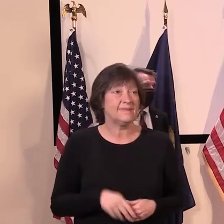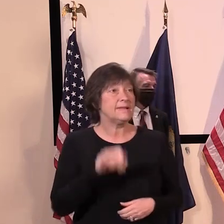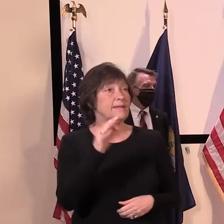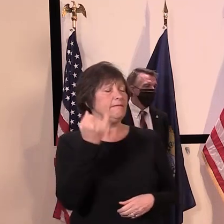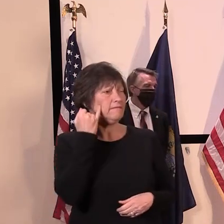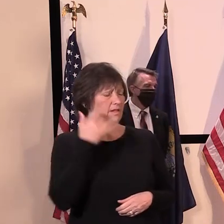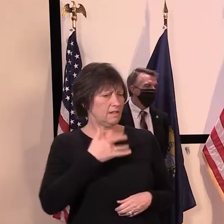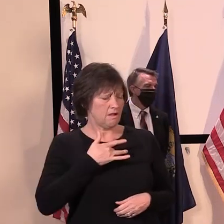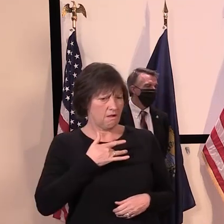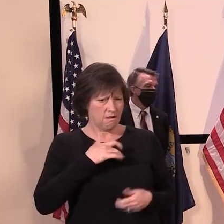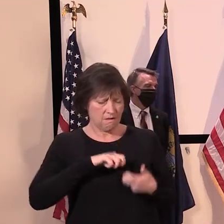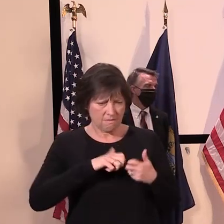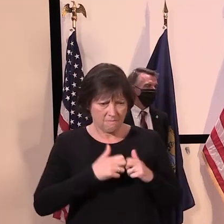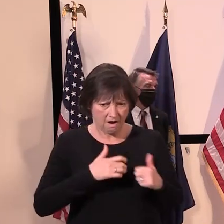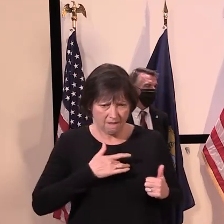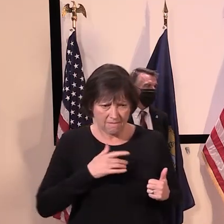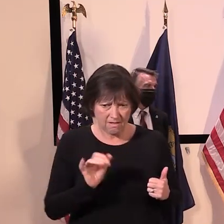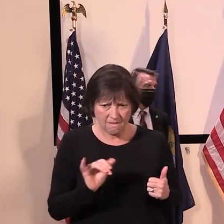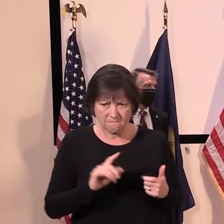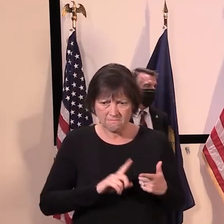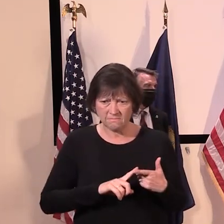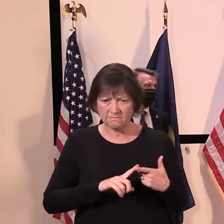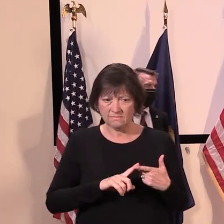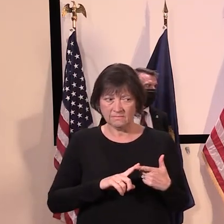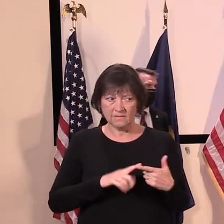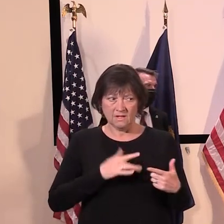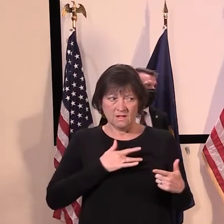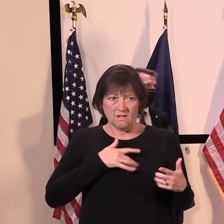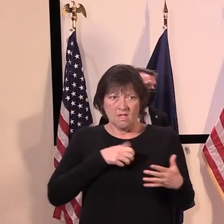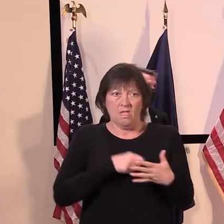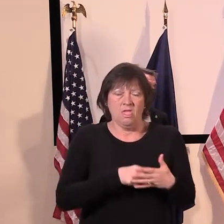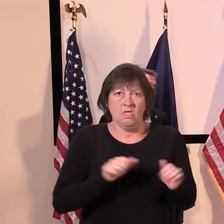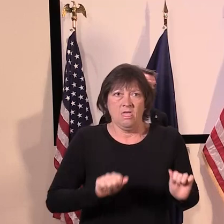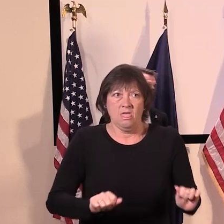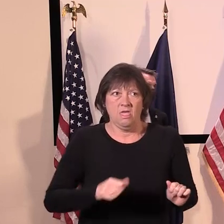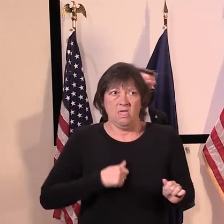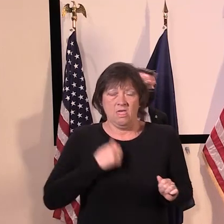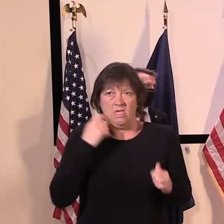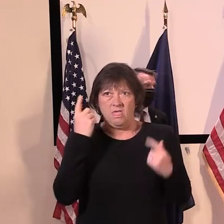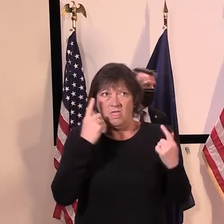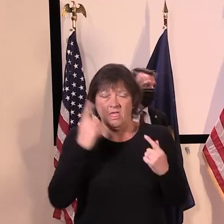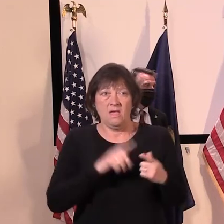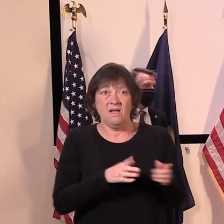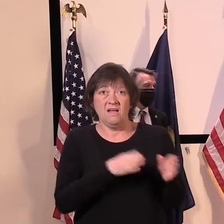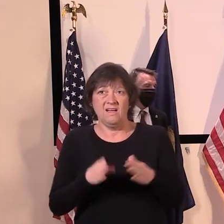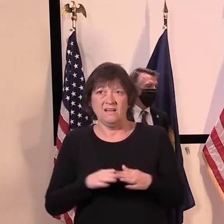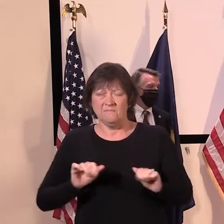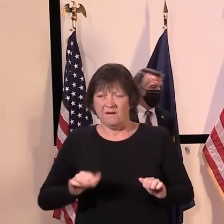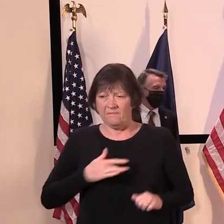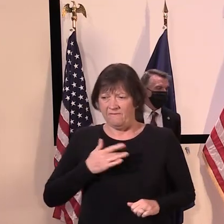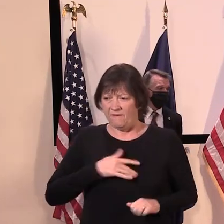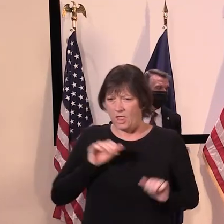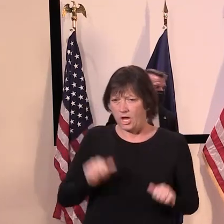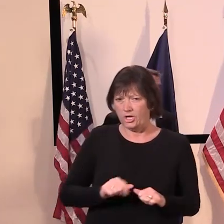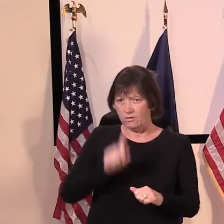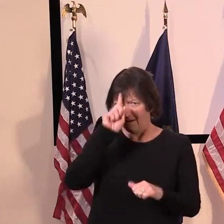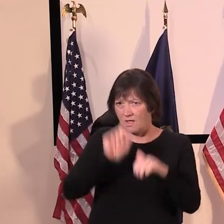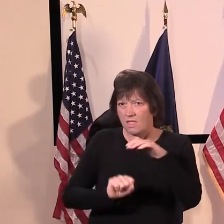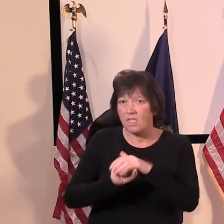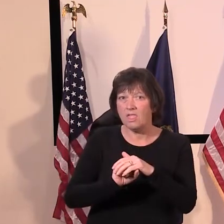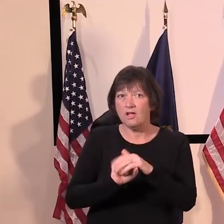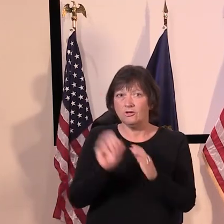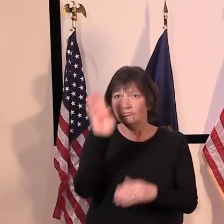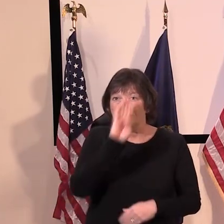more serious, such as an impending heart attack, a possibility of a stroke, or any other serious